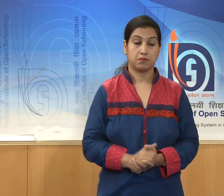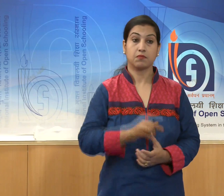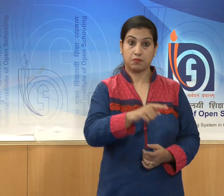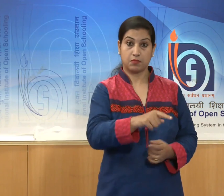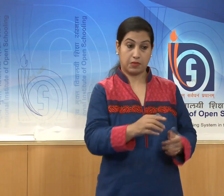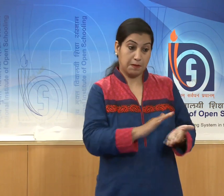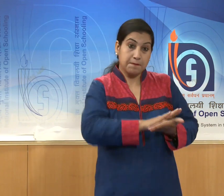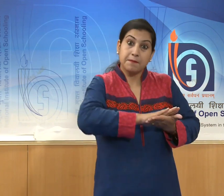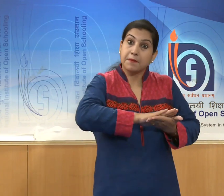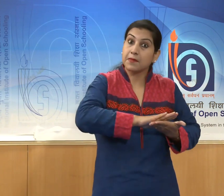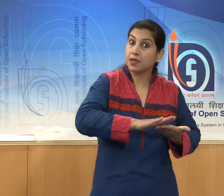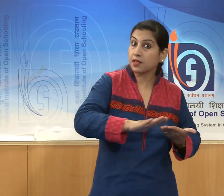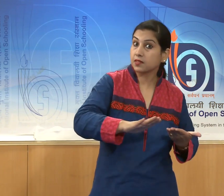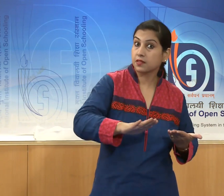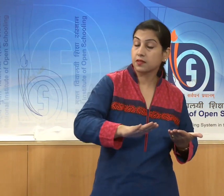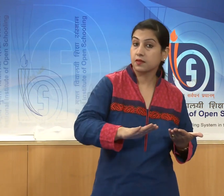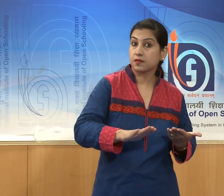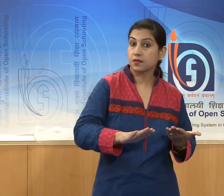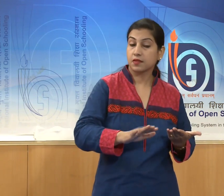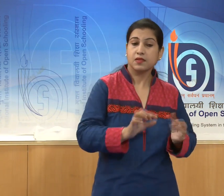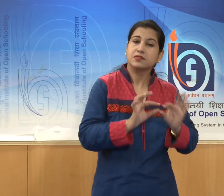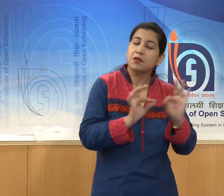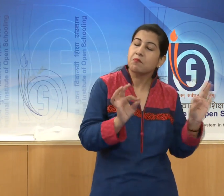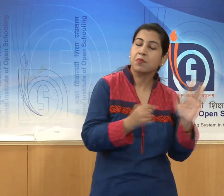representation of the bull.